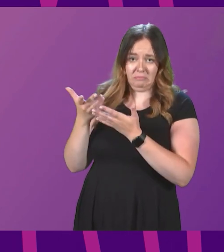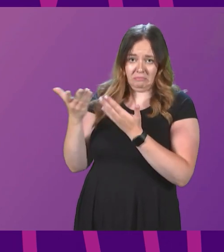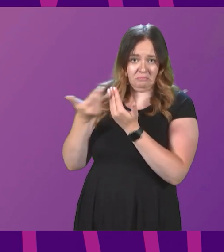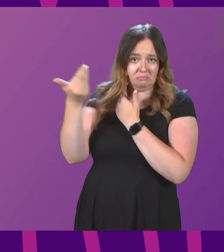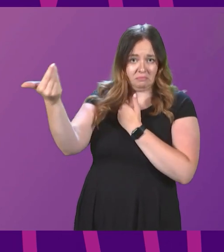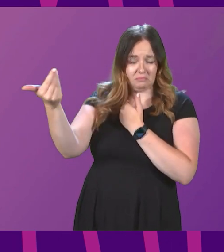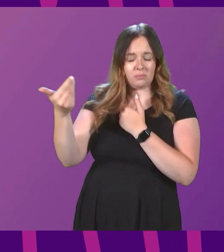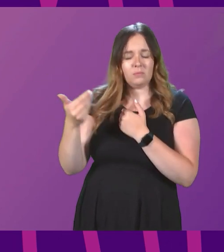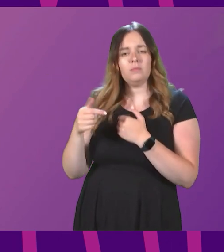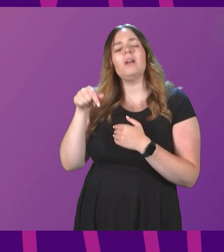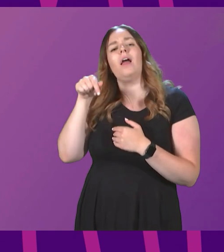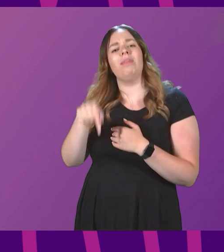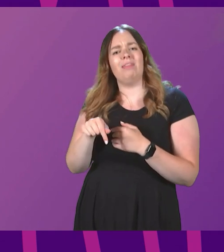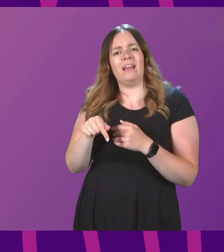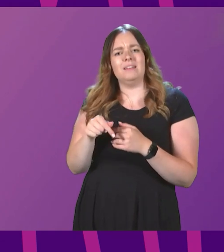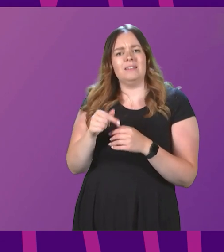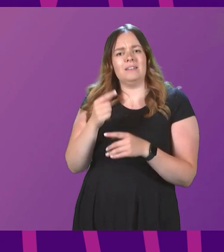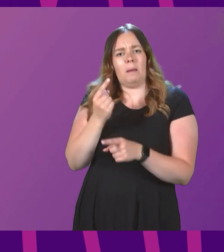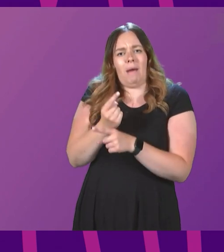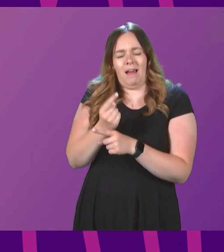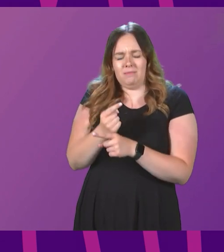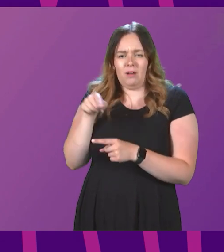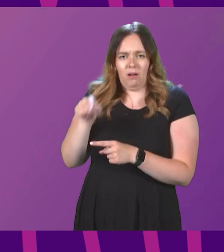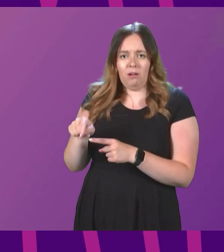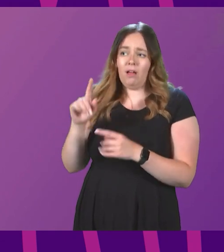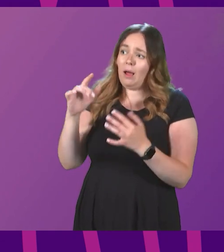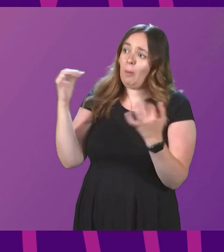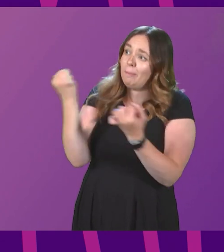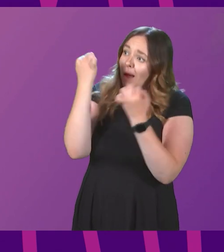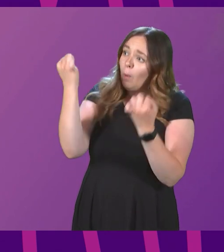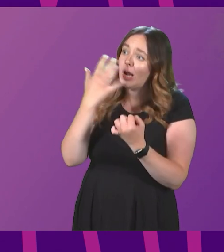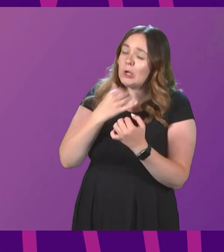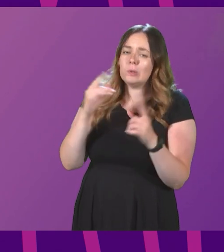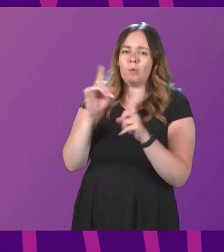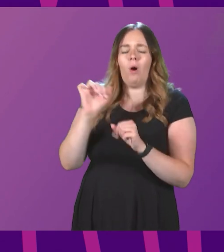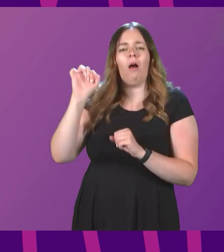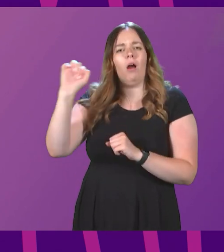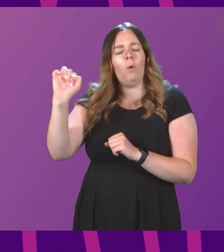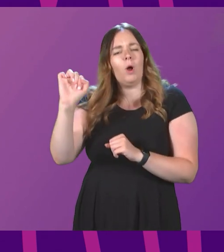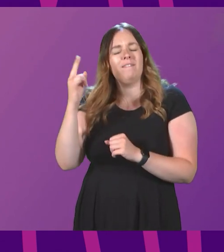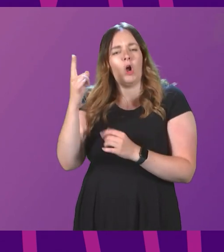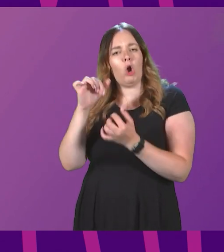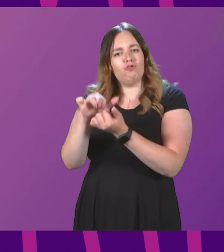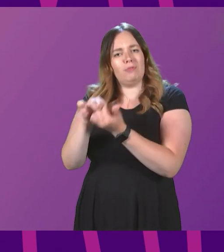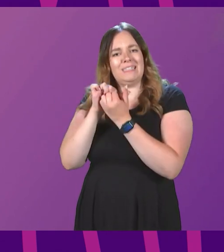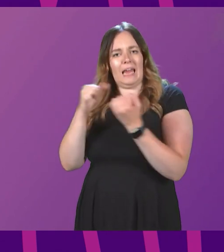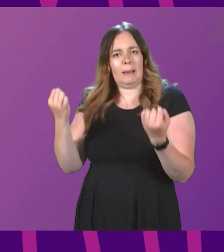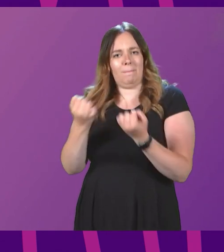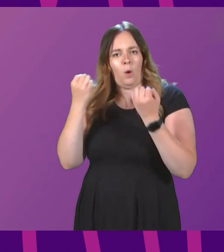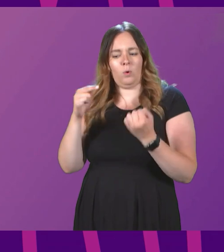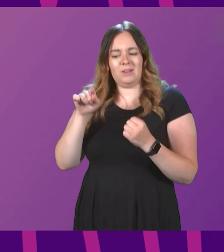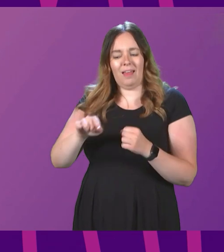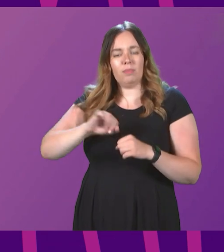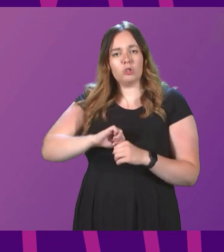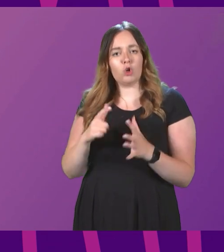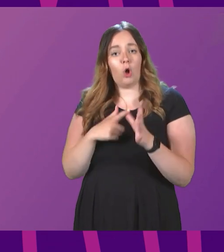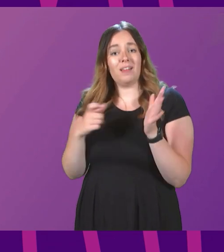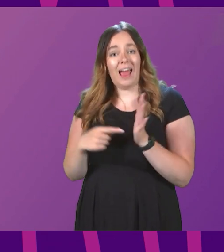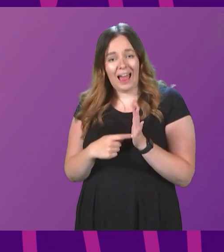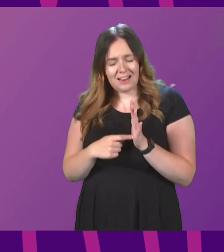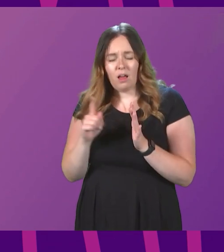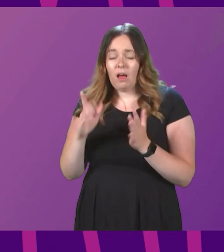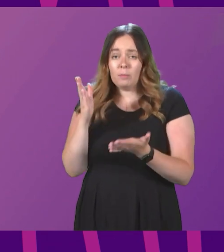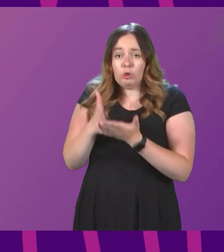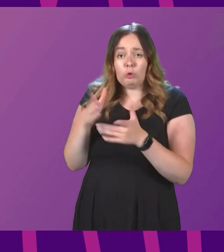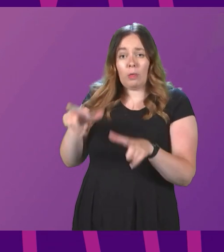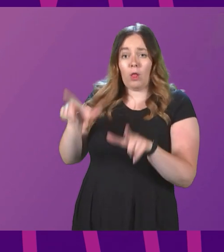the power that she has agreed to exercise is one of her retained powers under the Scotland Act. But I'm sure the